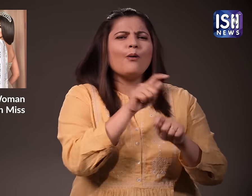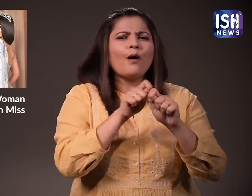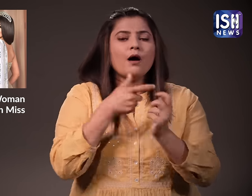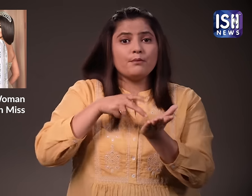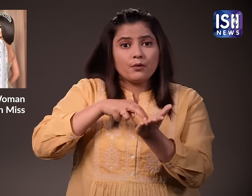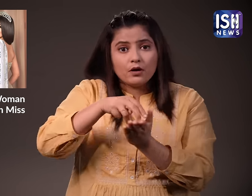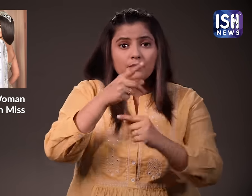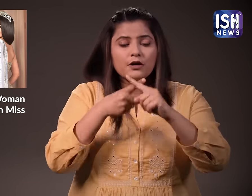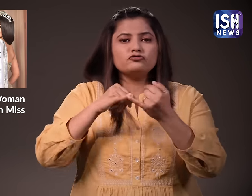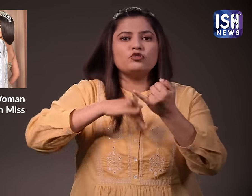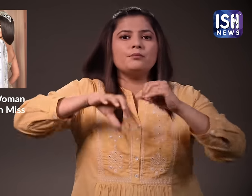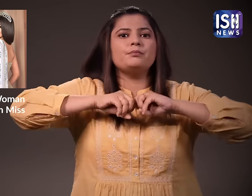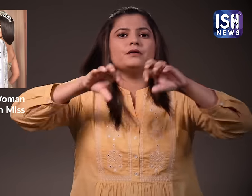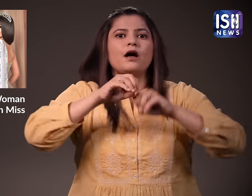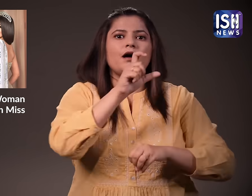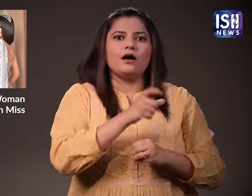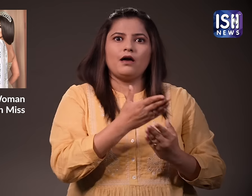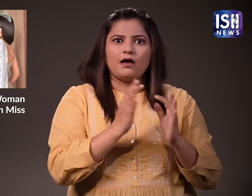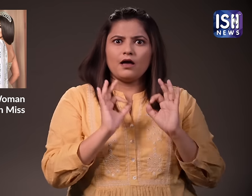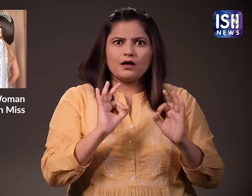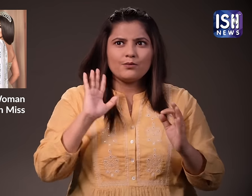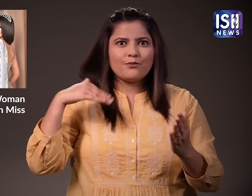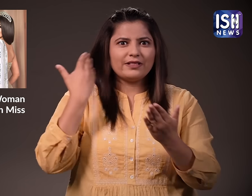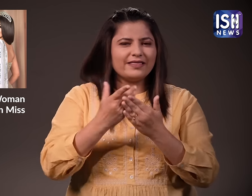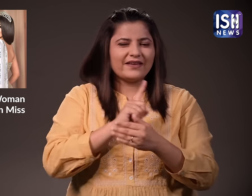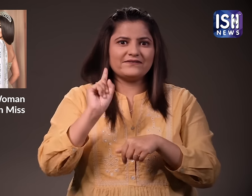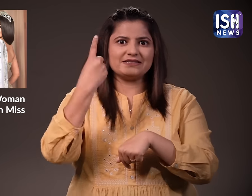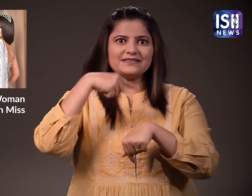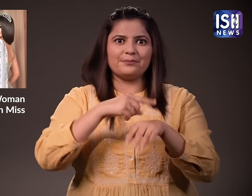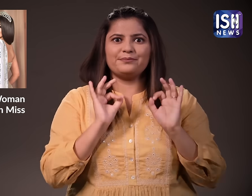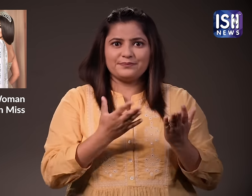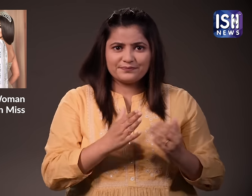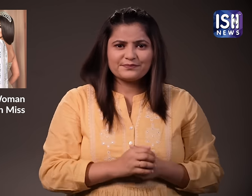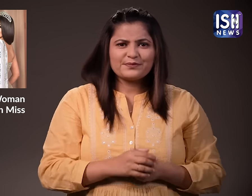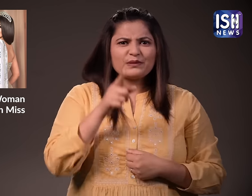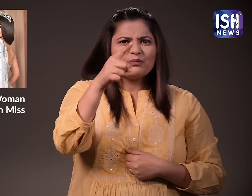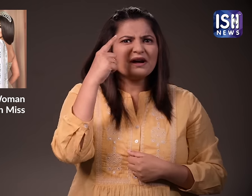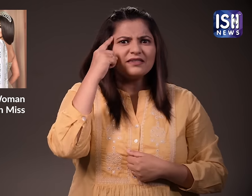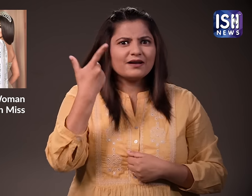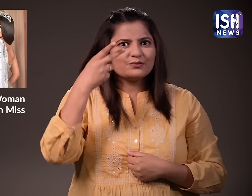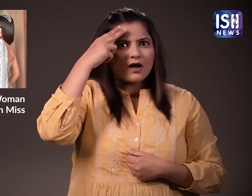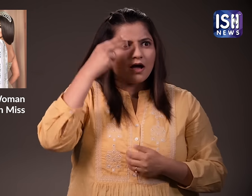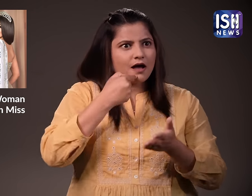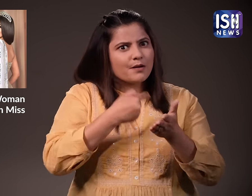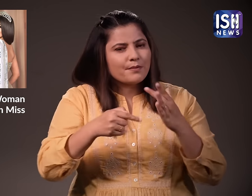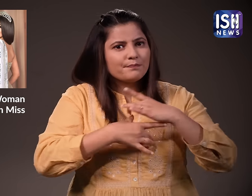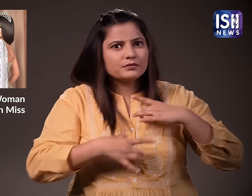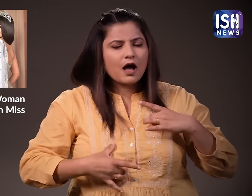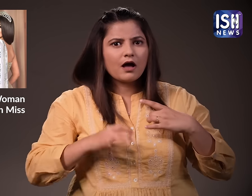on Instagram. For the first time, Rumi announced the news on her Instagram. Do you think Saudi Arabia approving